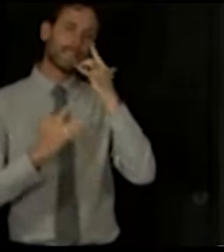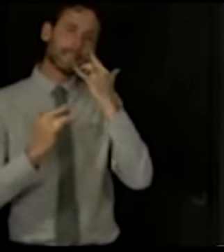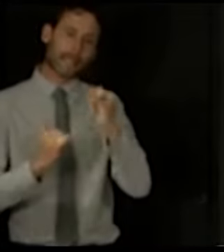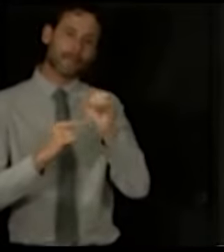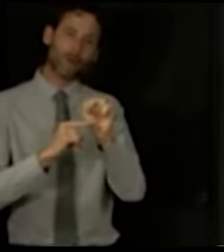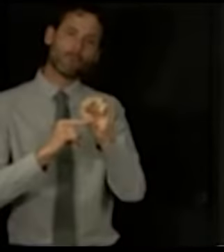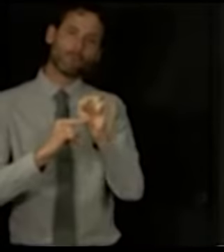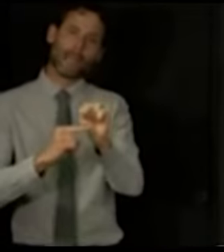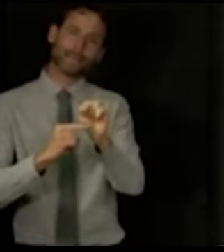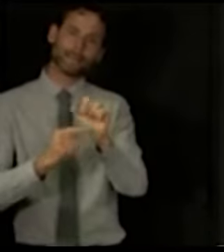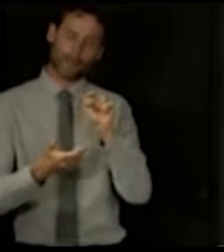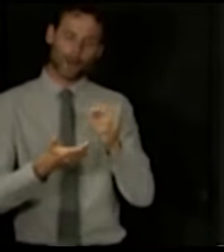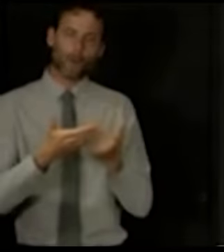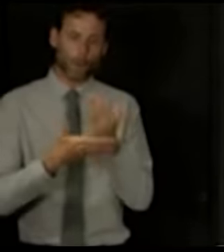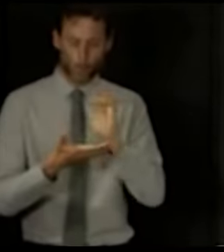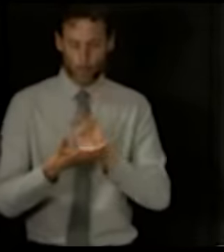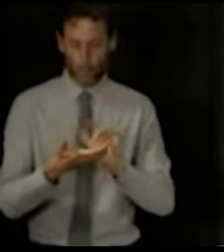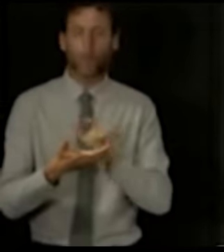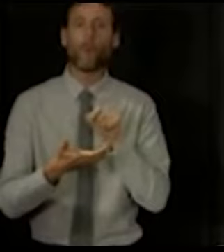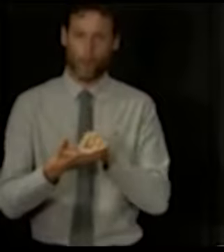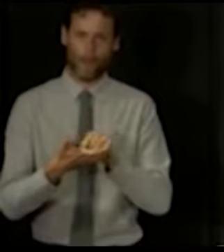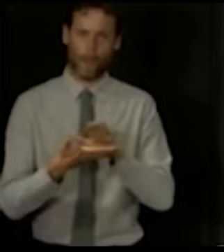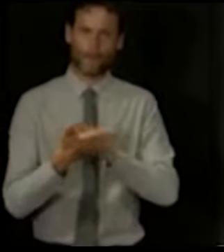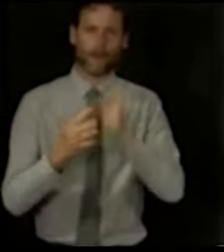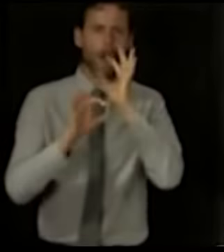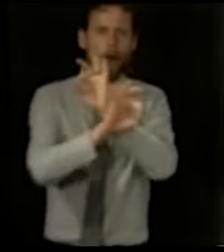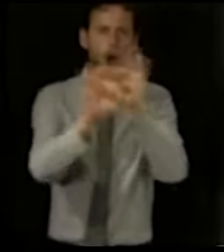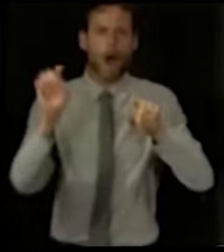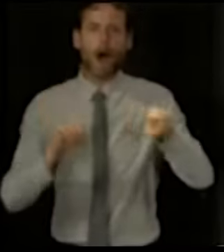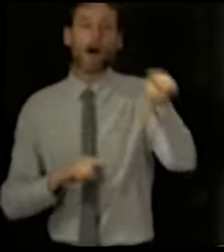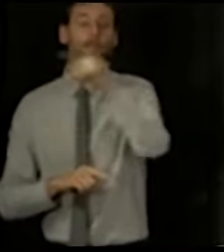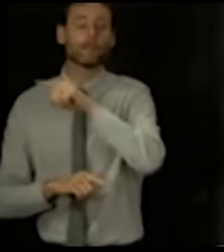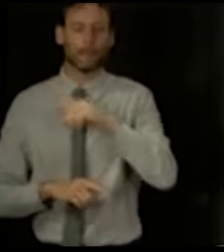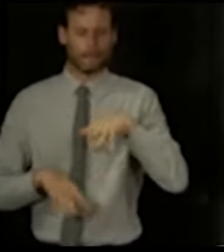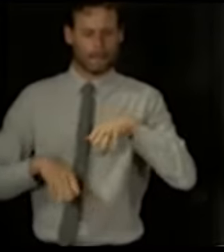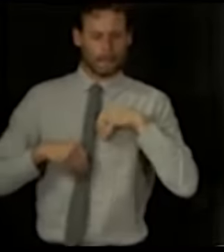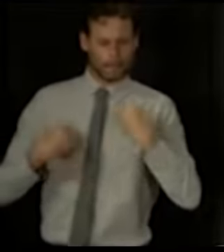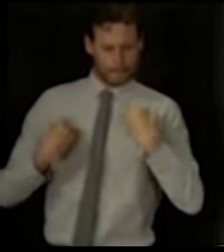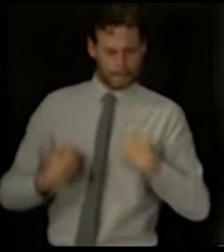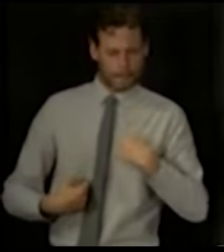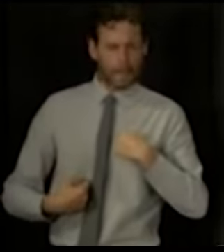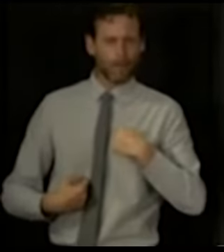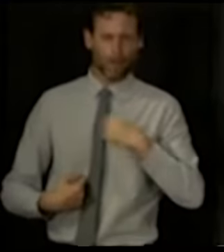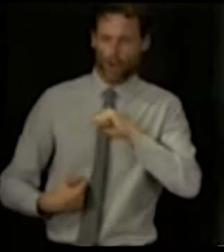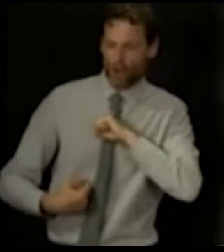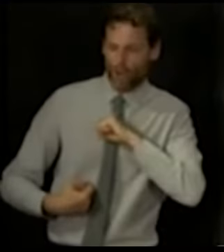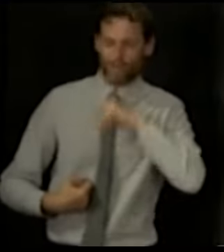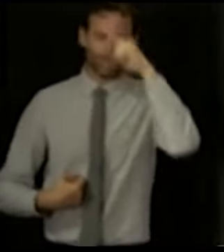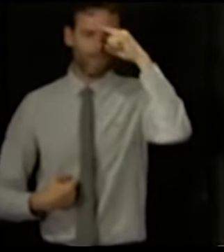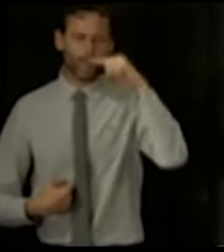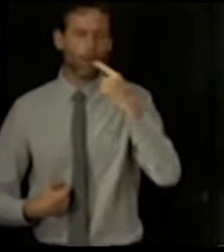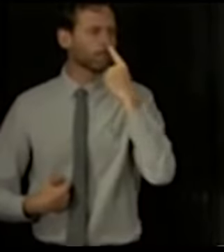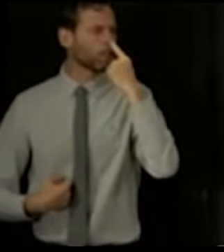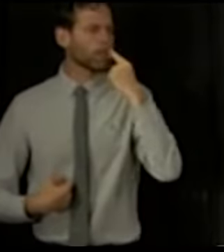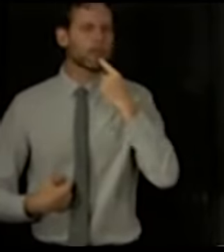of test, trace, isolate. We're now asking any person who has symptoms of COVID-19, that is a cough, a temperature